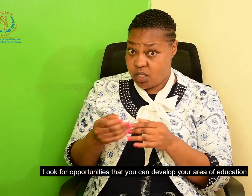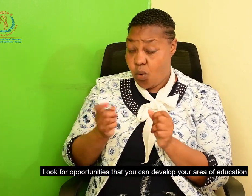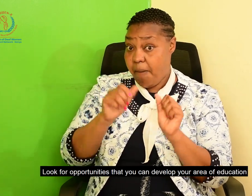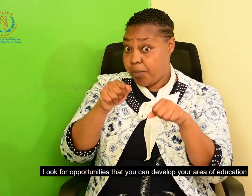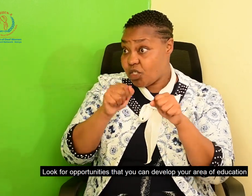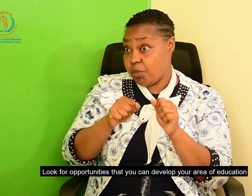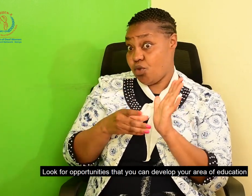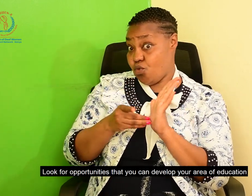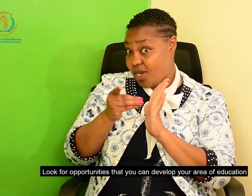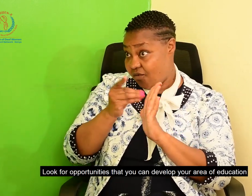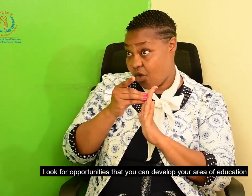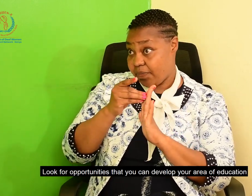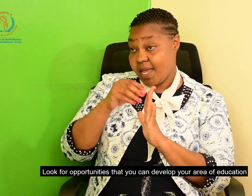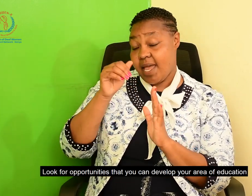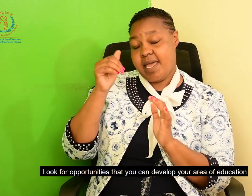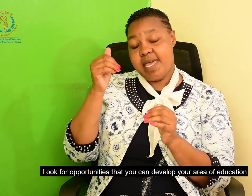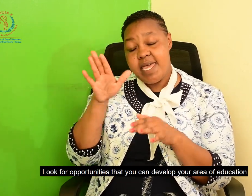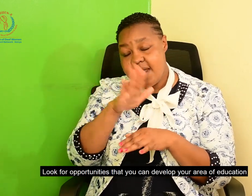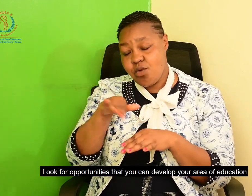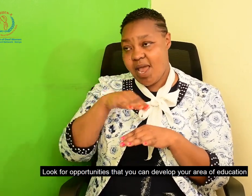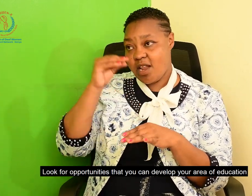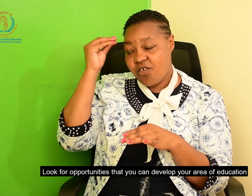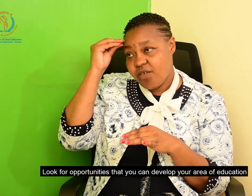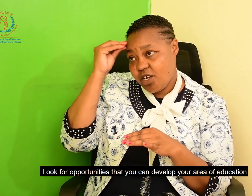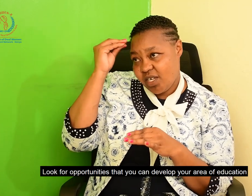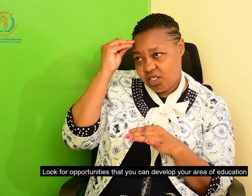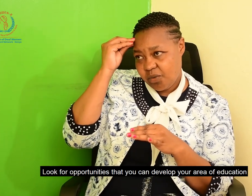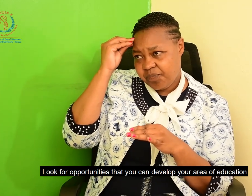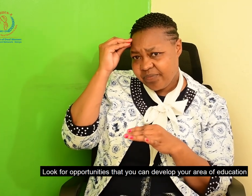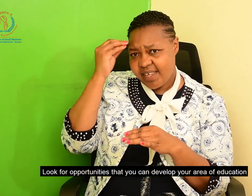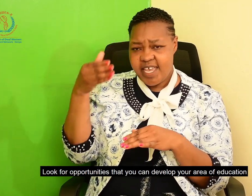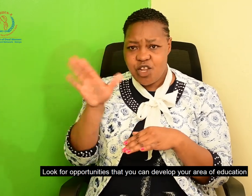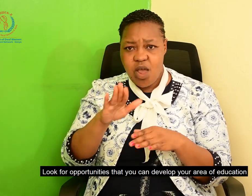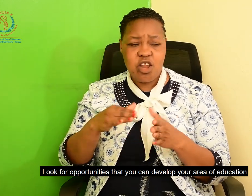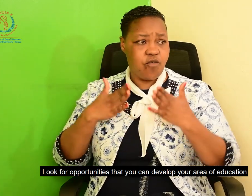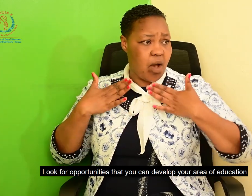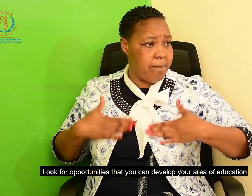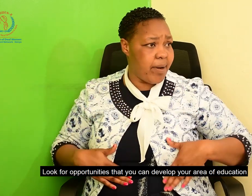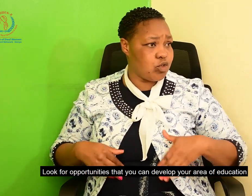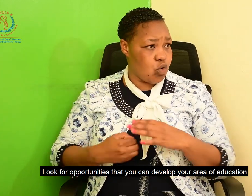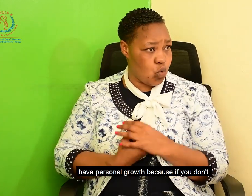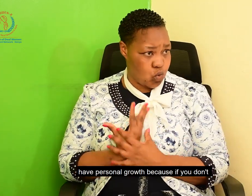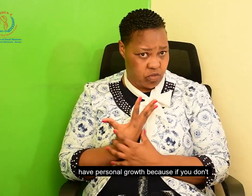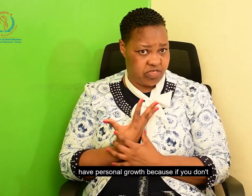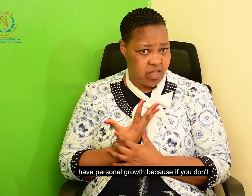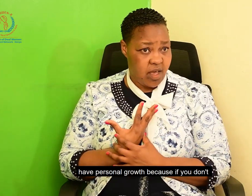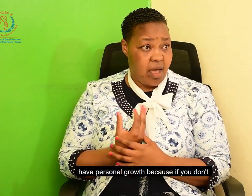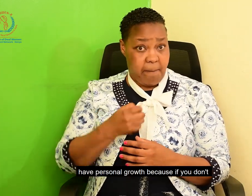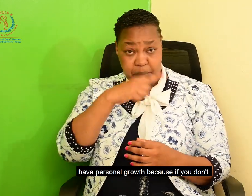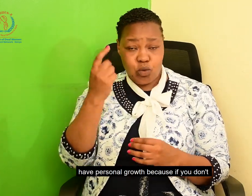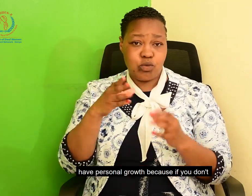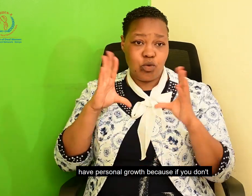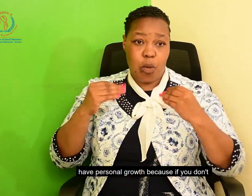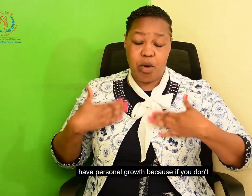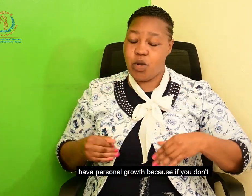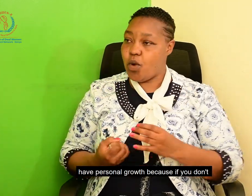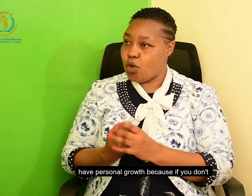for opportunities, opportunities that you can develop your area of education. You need to have personal growth,